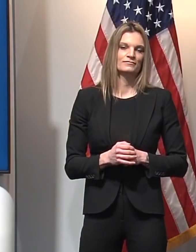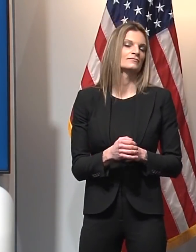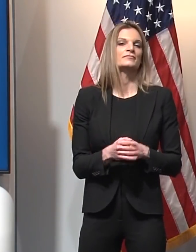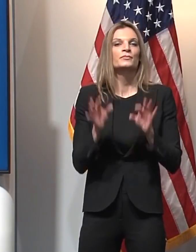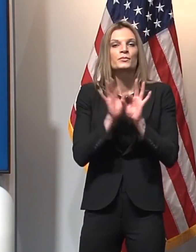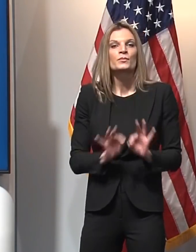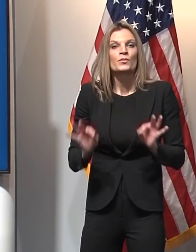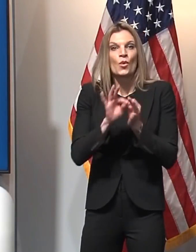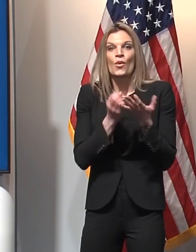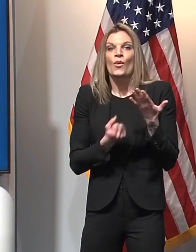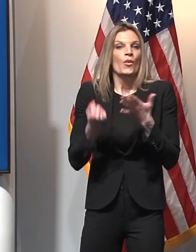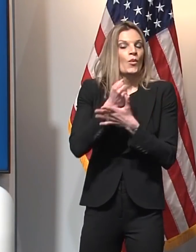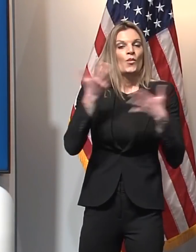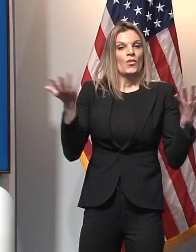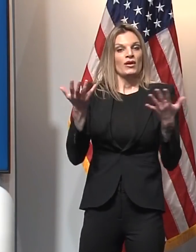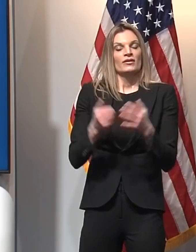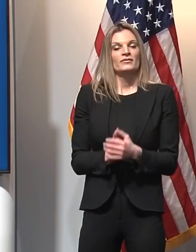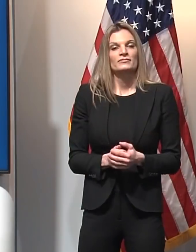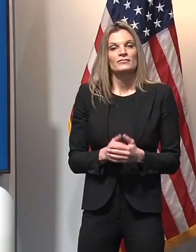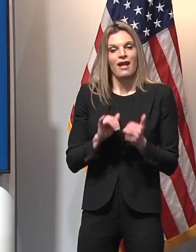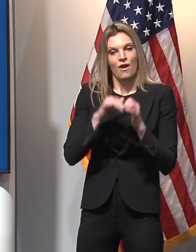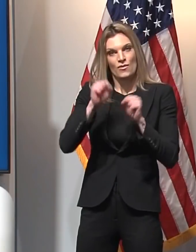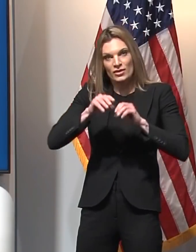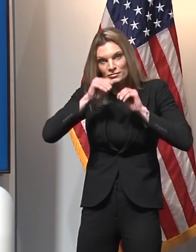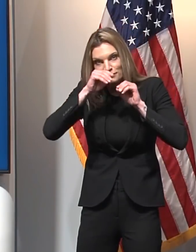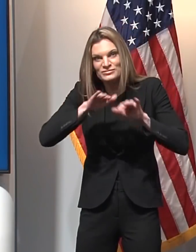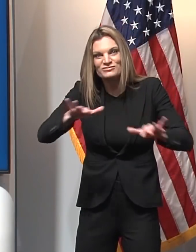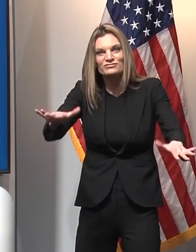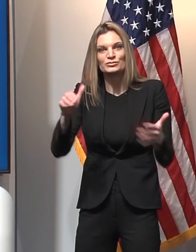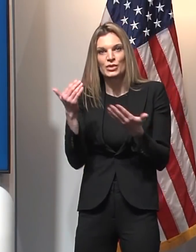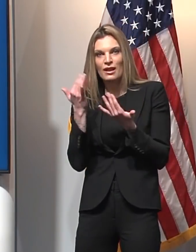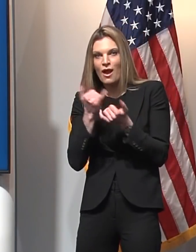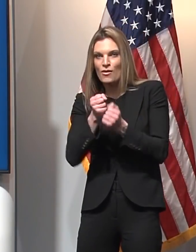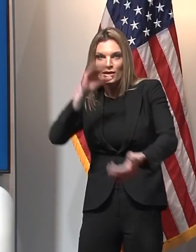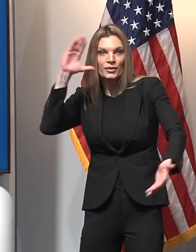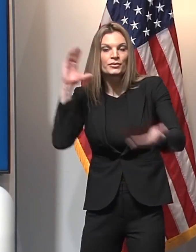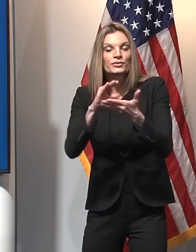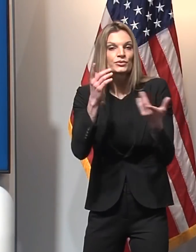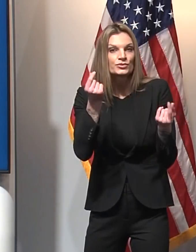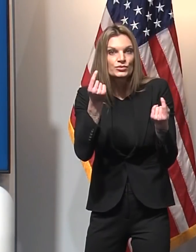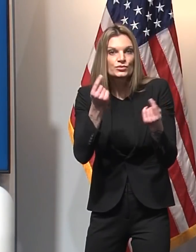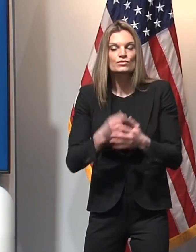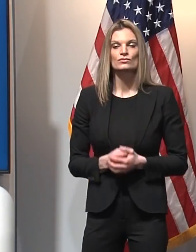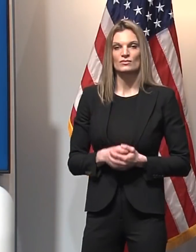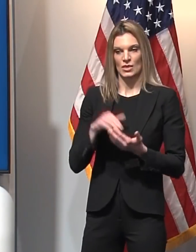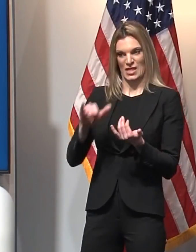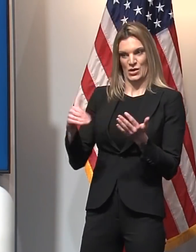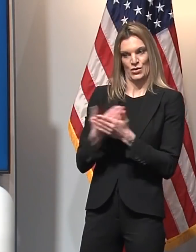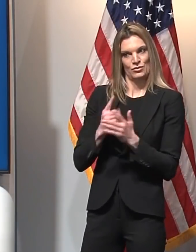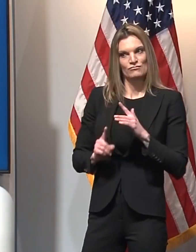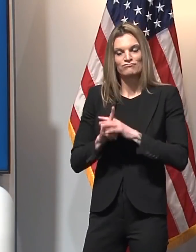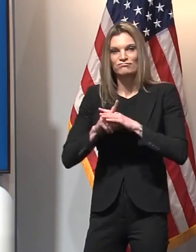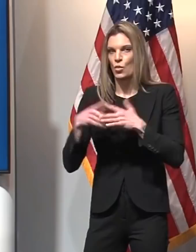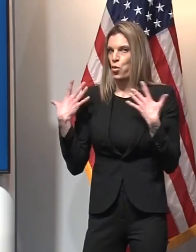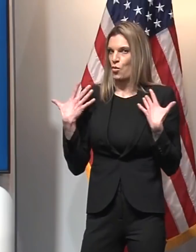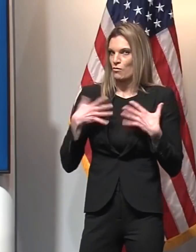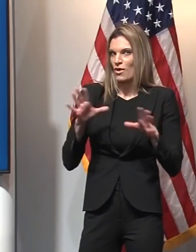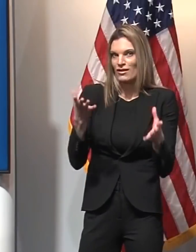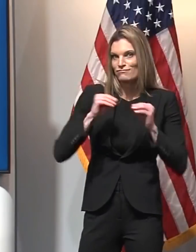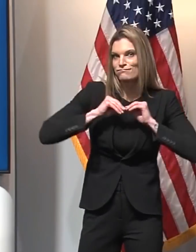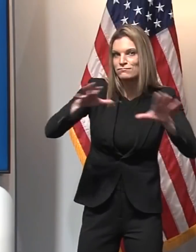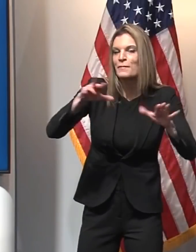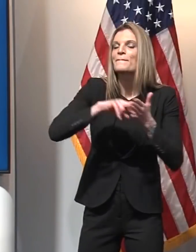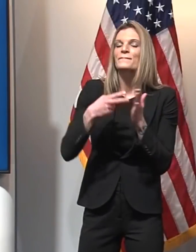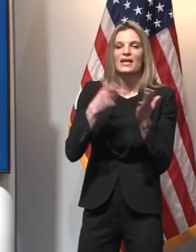thing everyone can do to limit the spread of the new variant and to keep our kids in school is to remain vigilant.